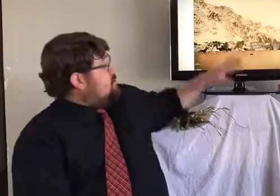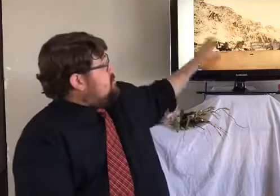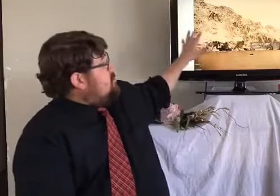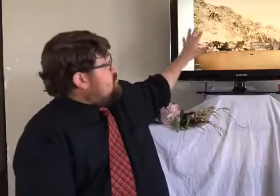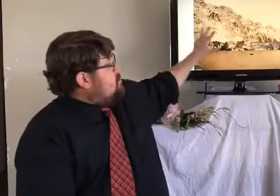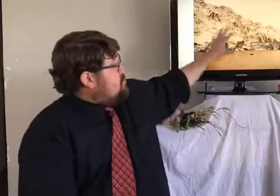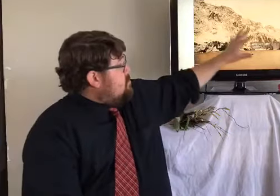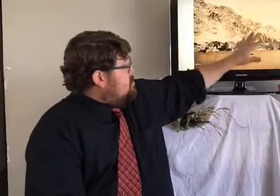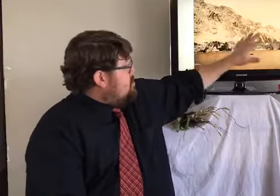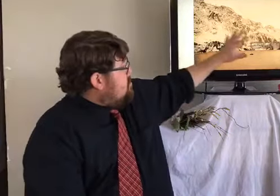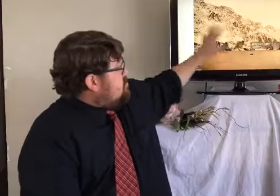southern part of the sea here.